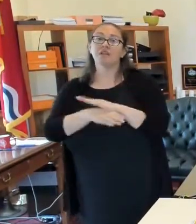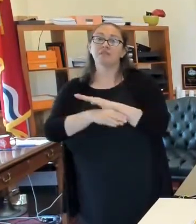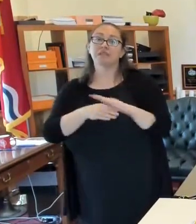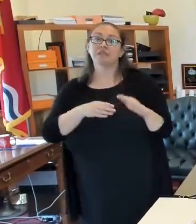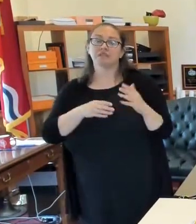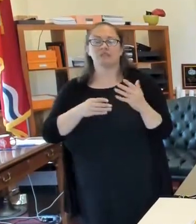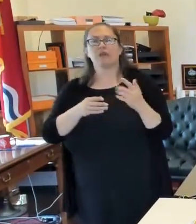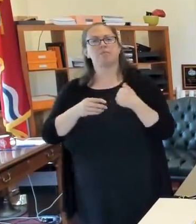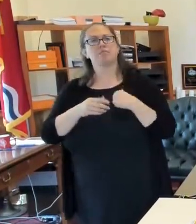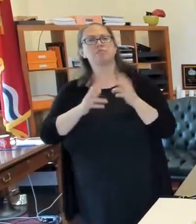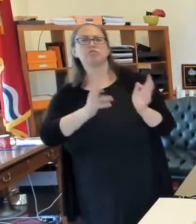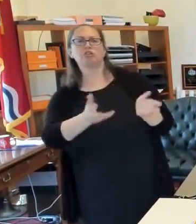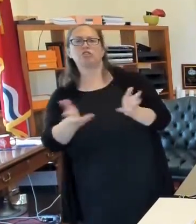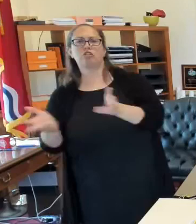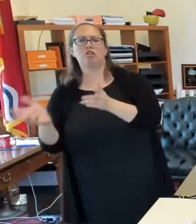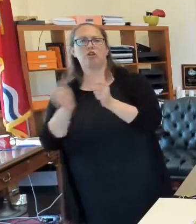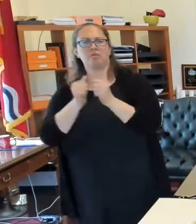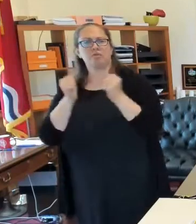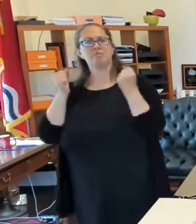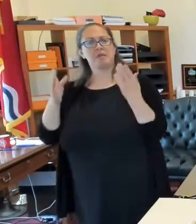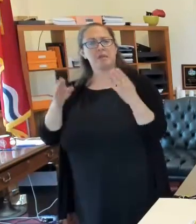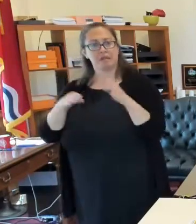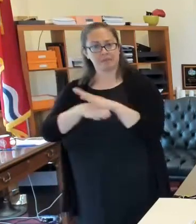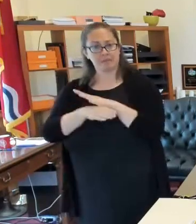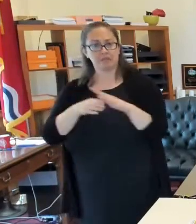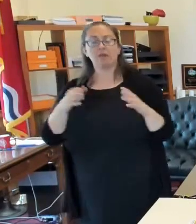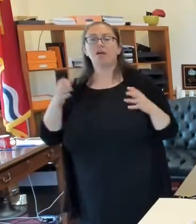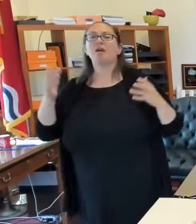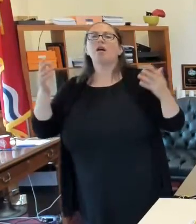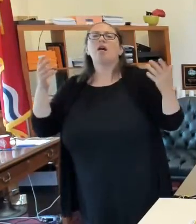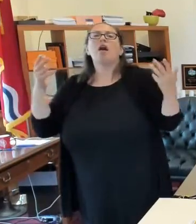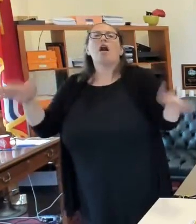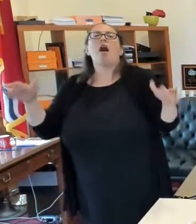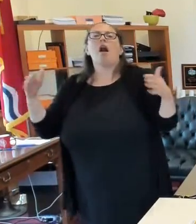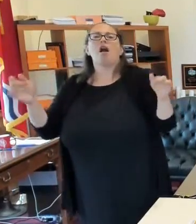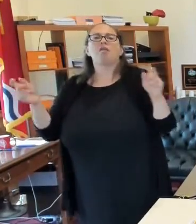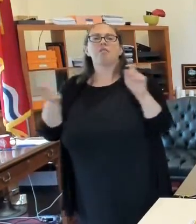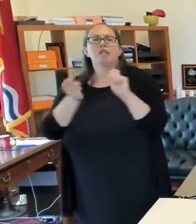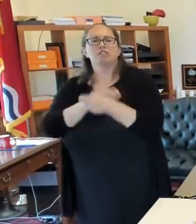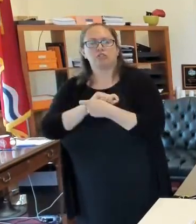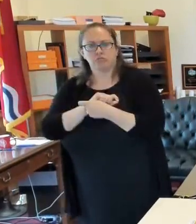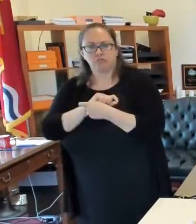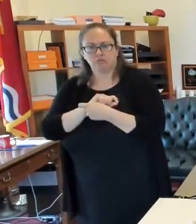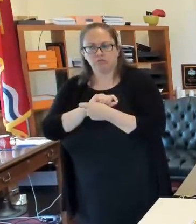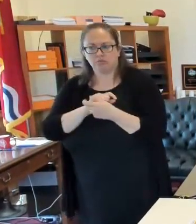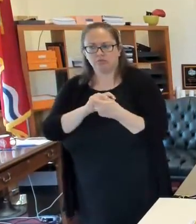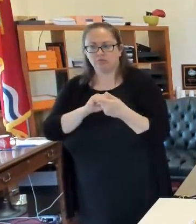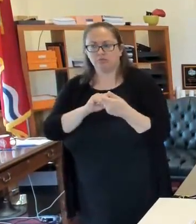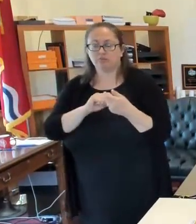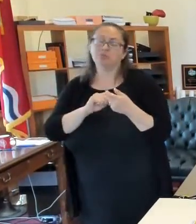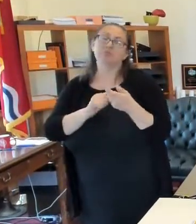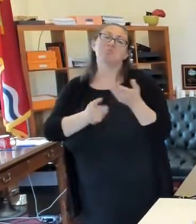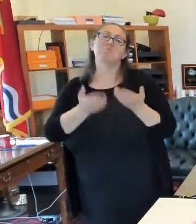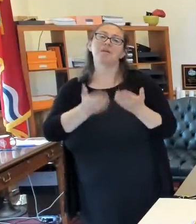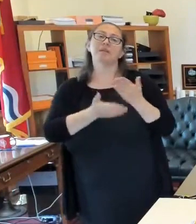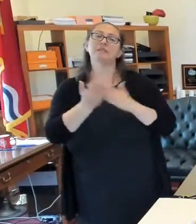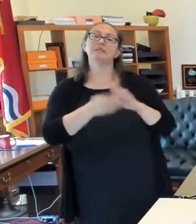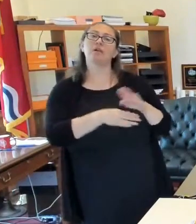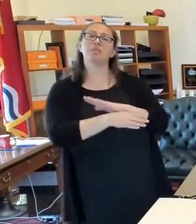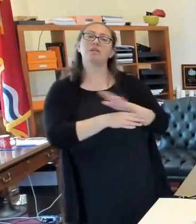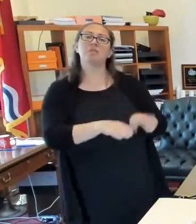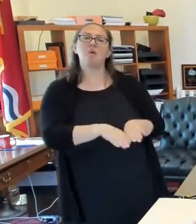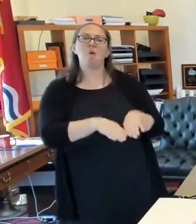quite a few have already made adjustments. There are businesses that might normally have stayed open till